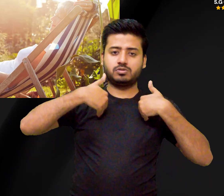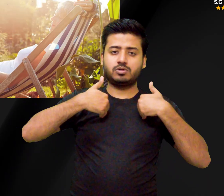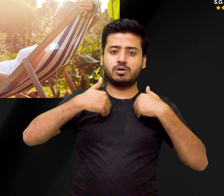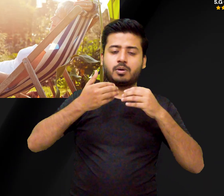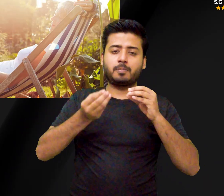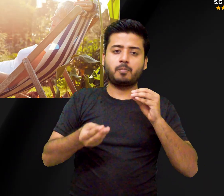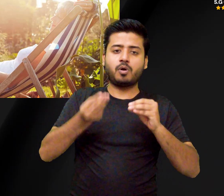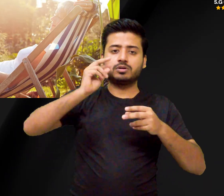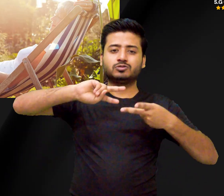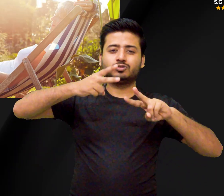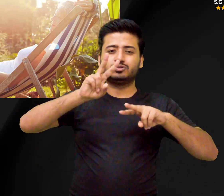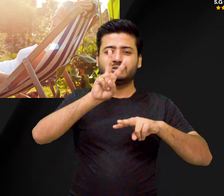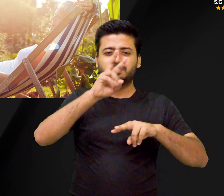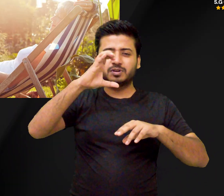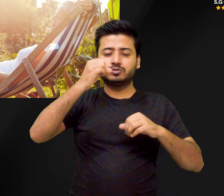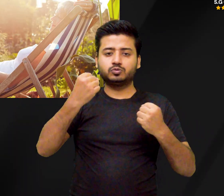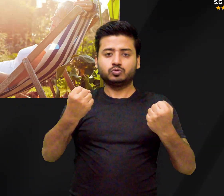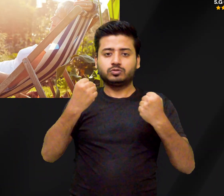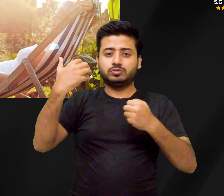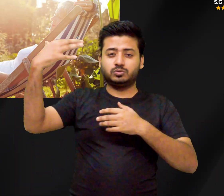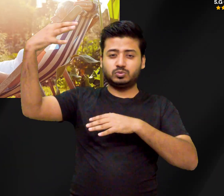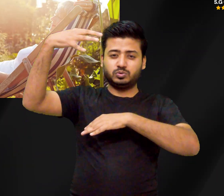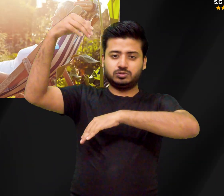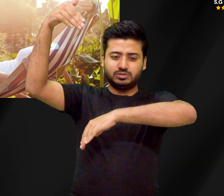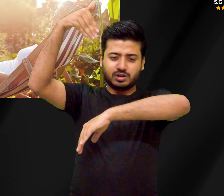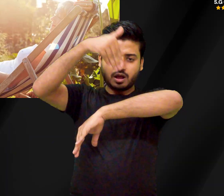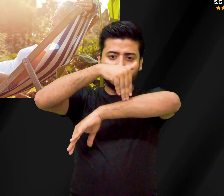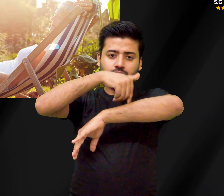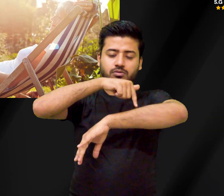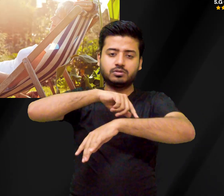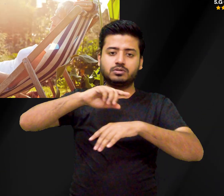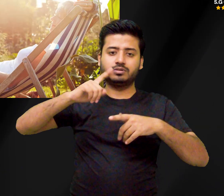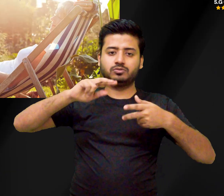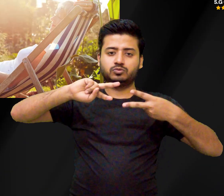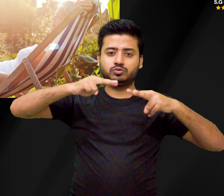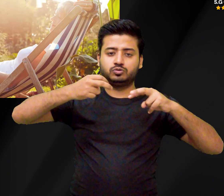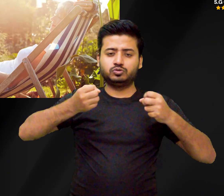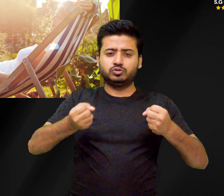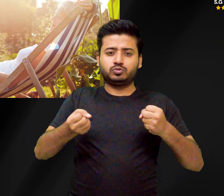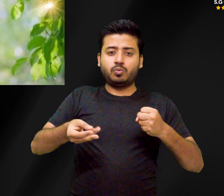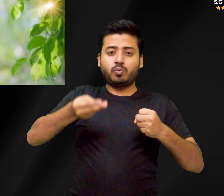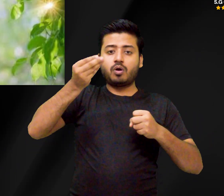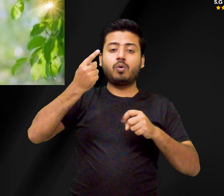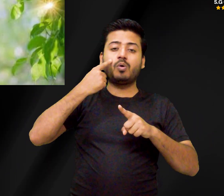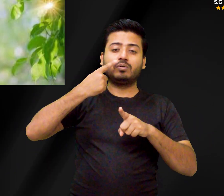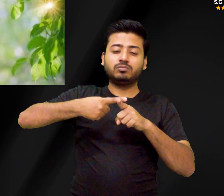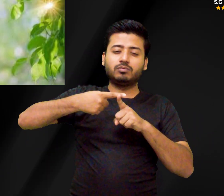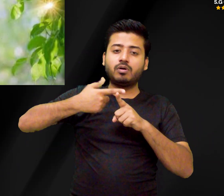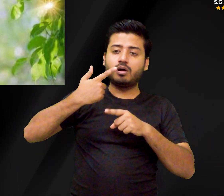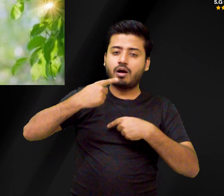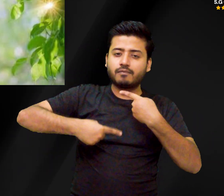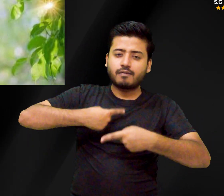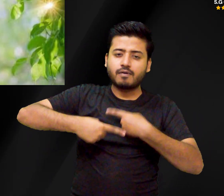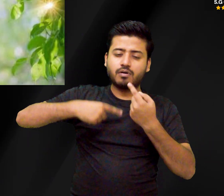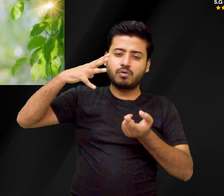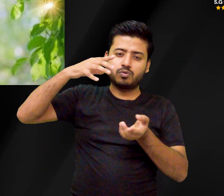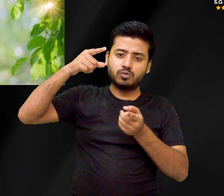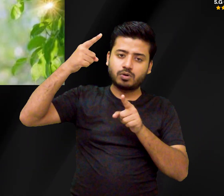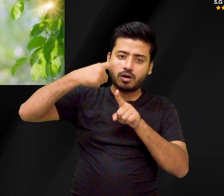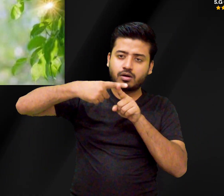eggs, and fortified foods, as well as supplements, are critical for maintaining healthy bones. Based on the search results,